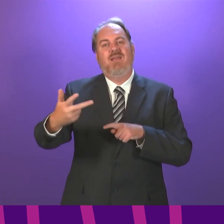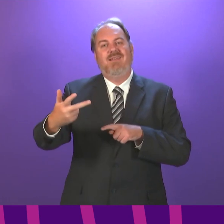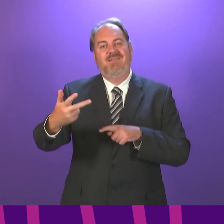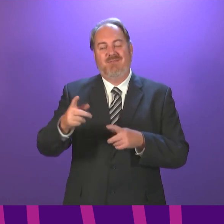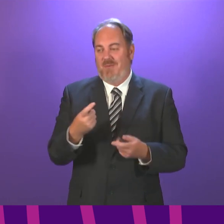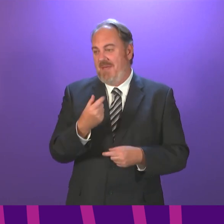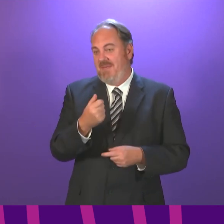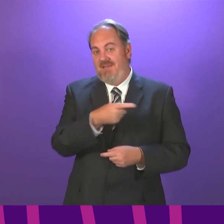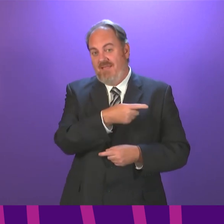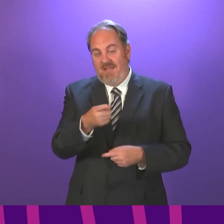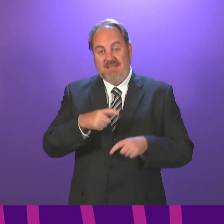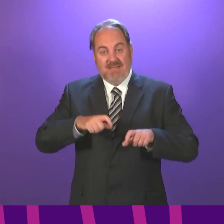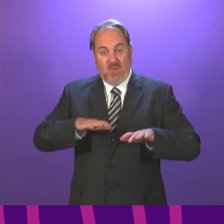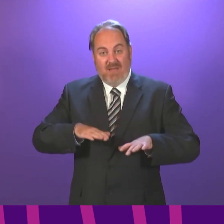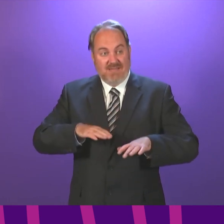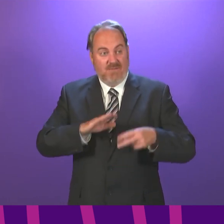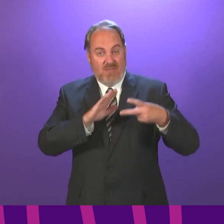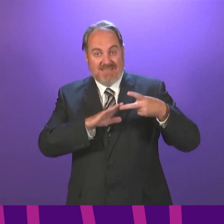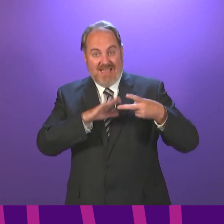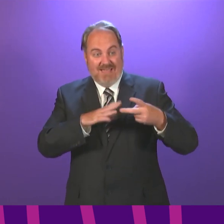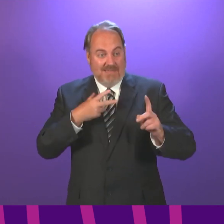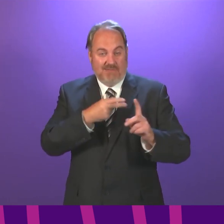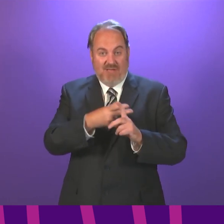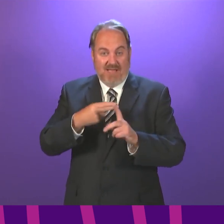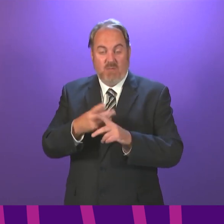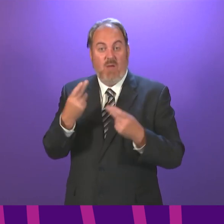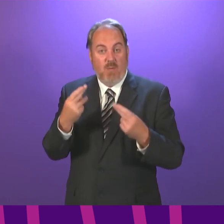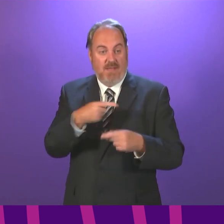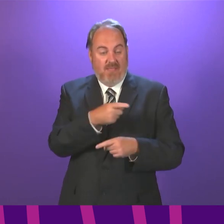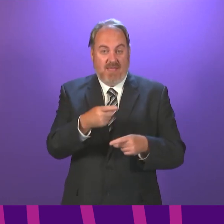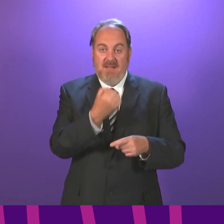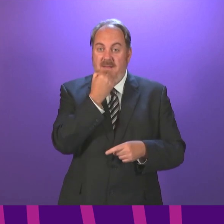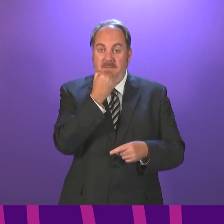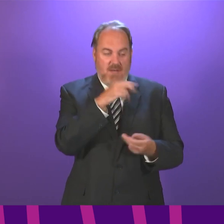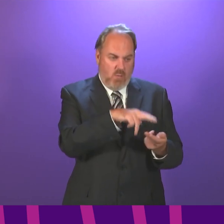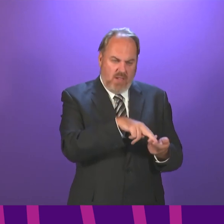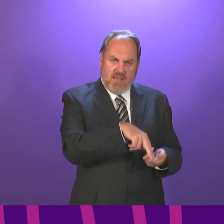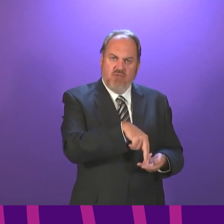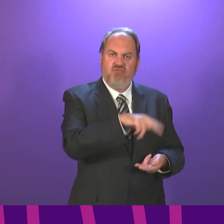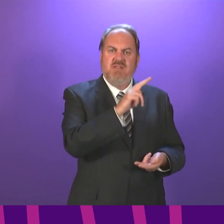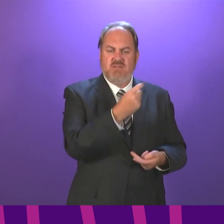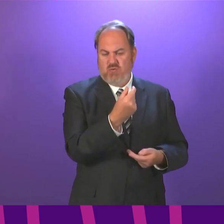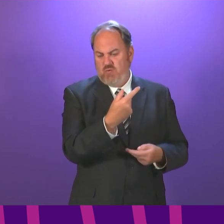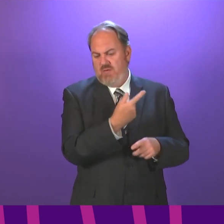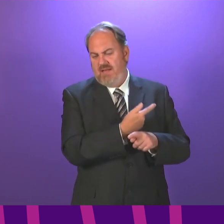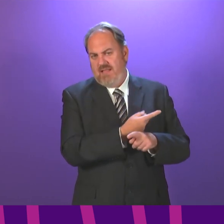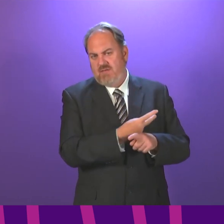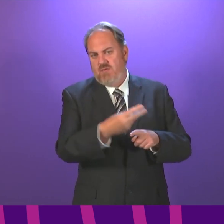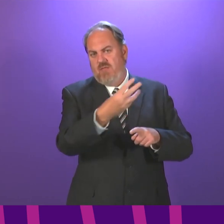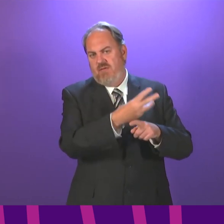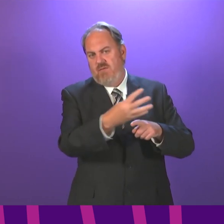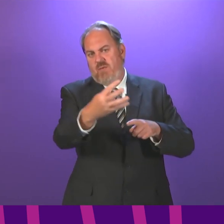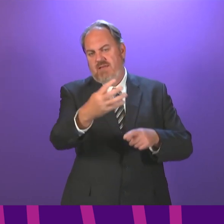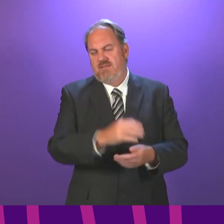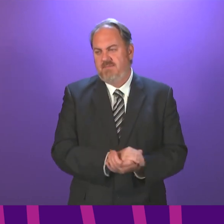second dose. Obviously, that is a moving picture with every day that passes, but it is a reasonable suggestion and one that I will undertake to explore further.